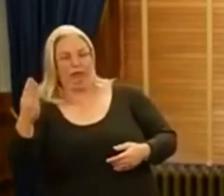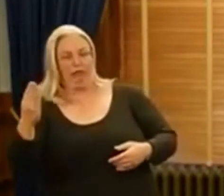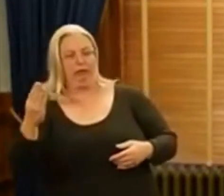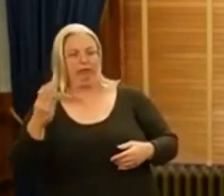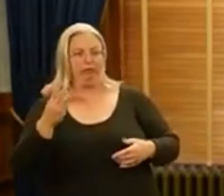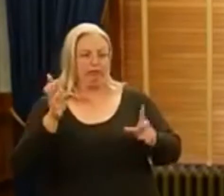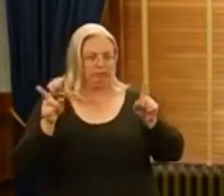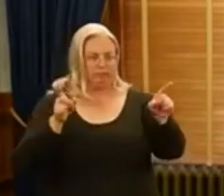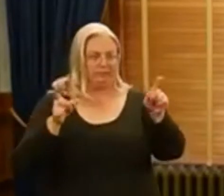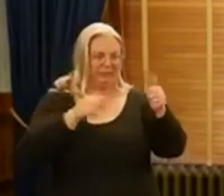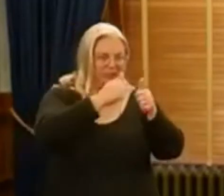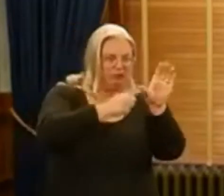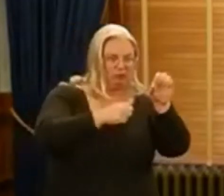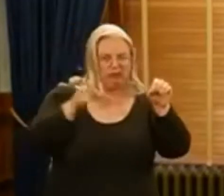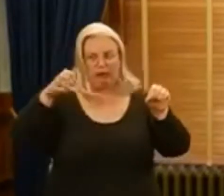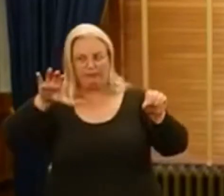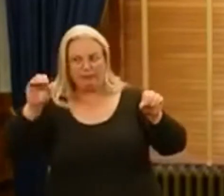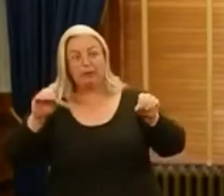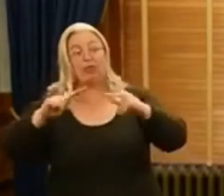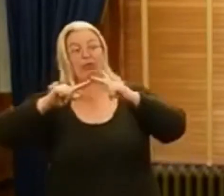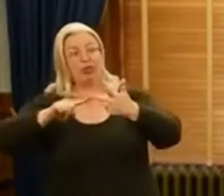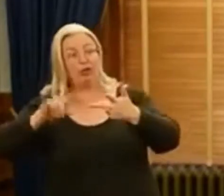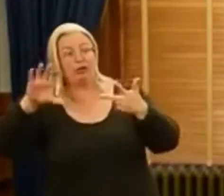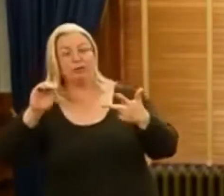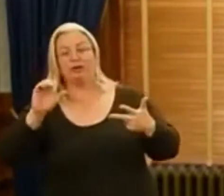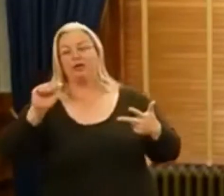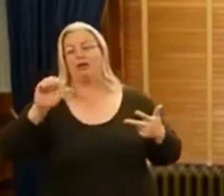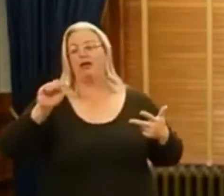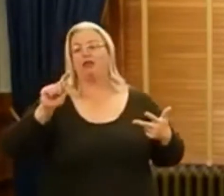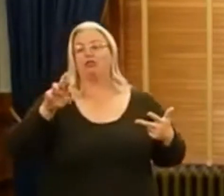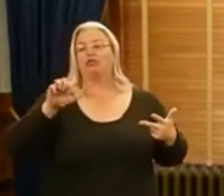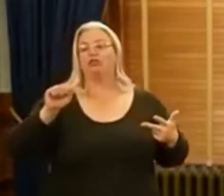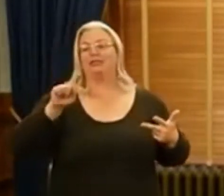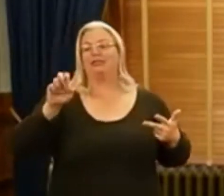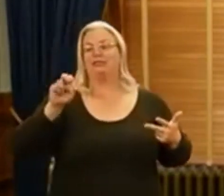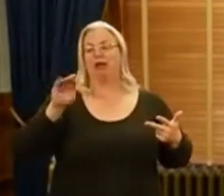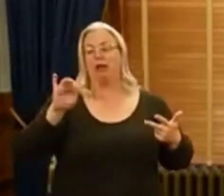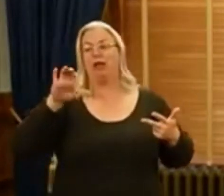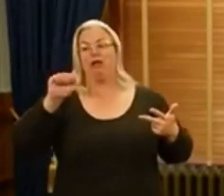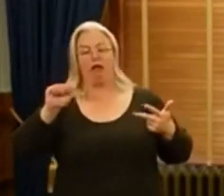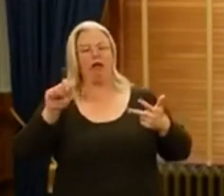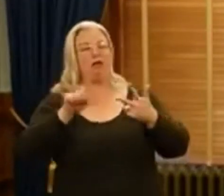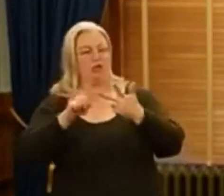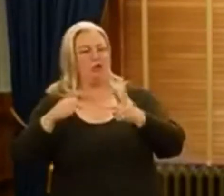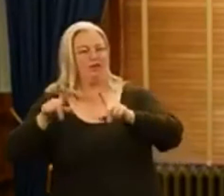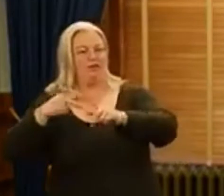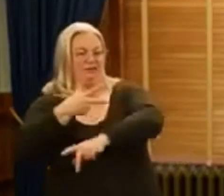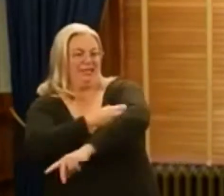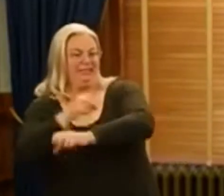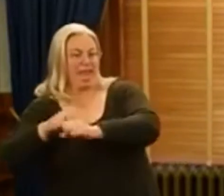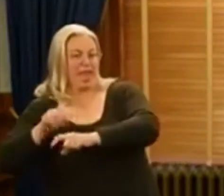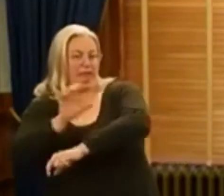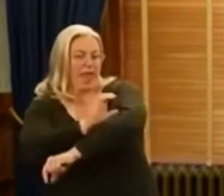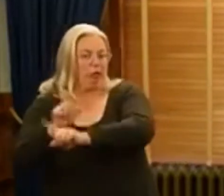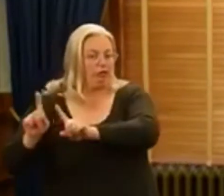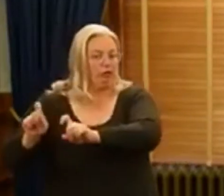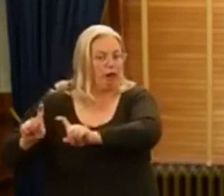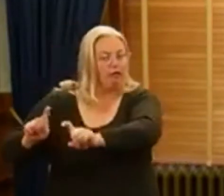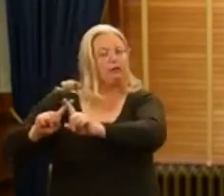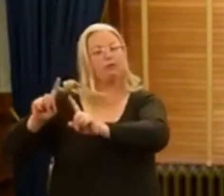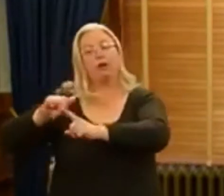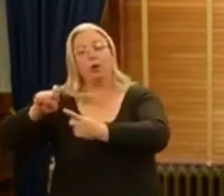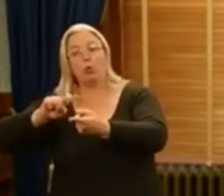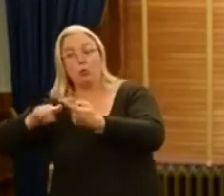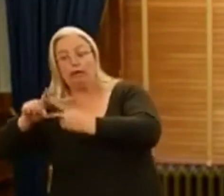respectively. A third company, AstraZeneca, also has a vaccine in clinical trials, but no date for an emergency